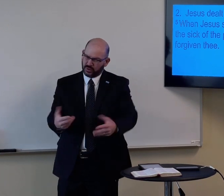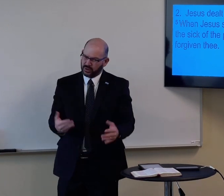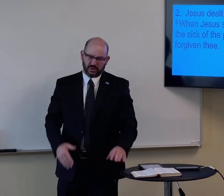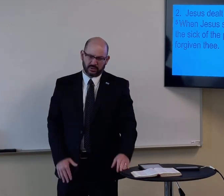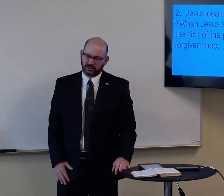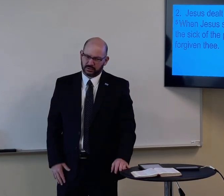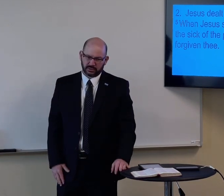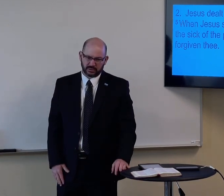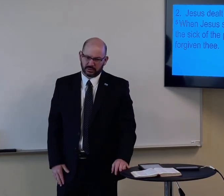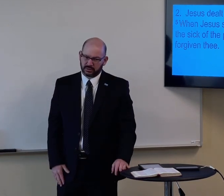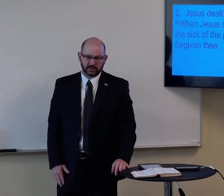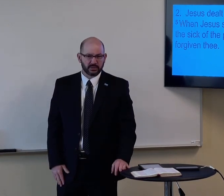I don't want you to go to hell.